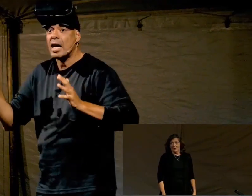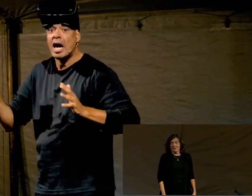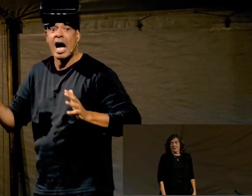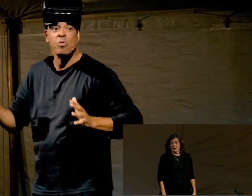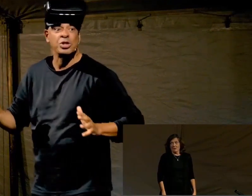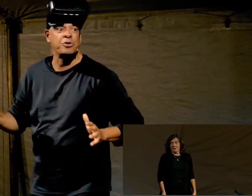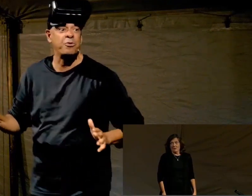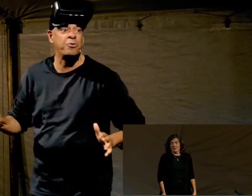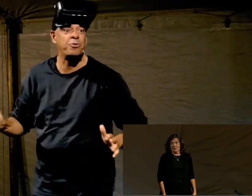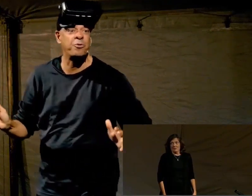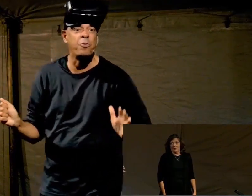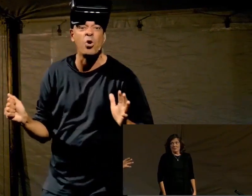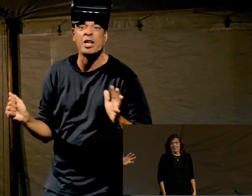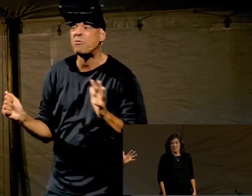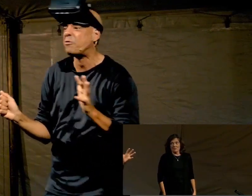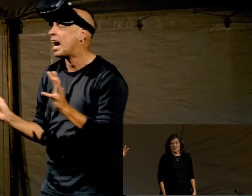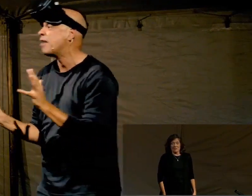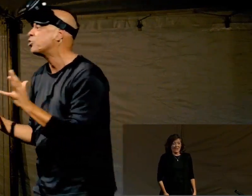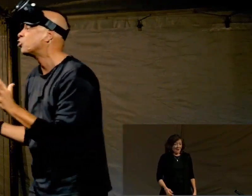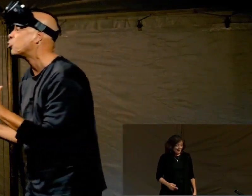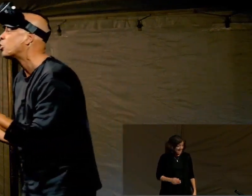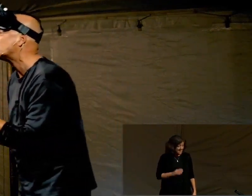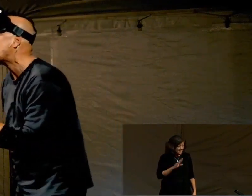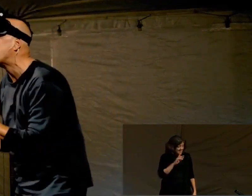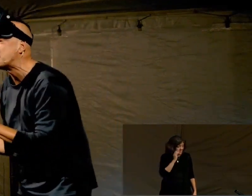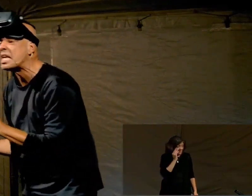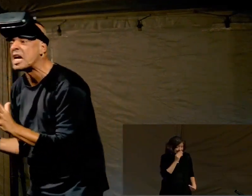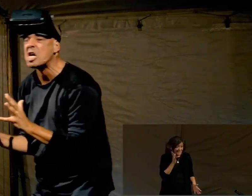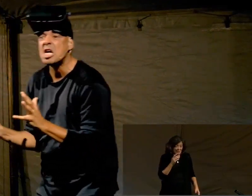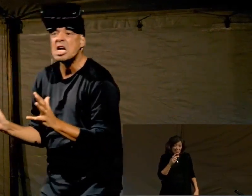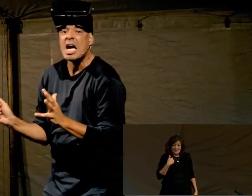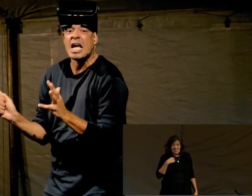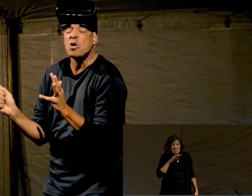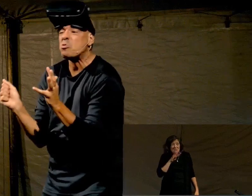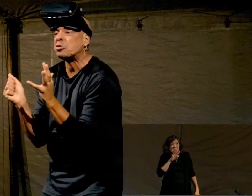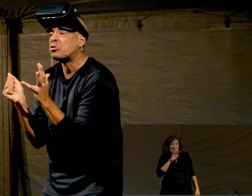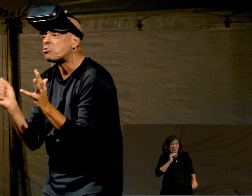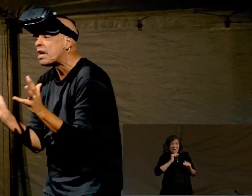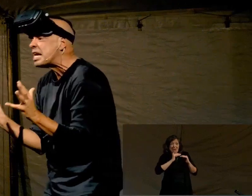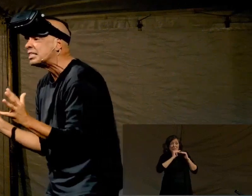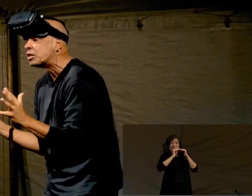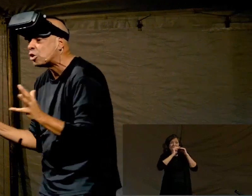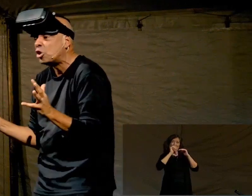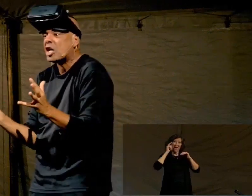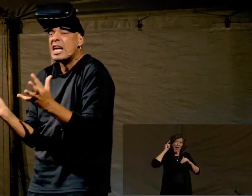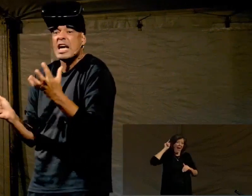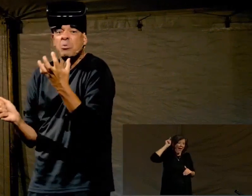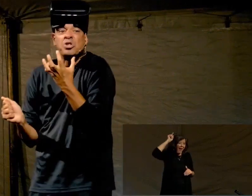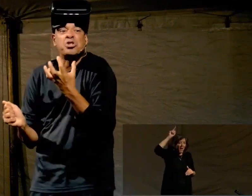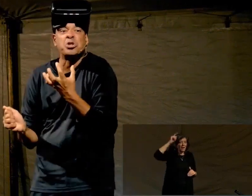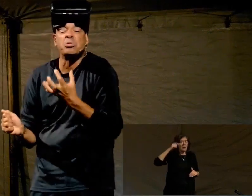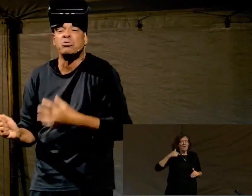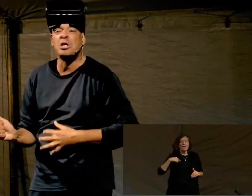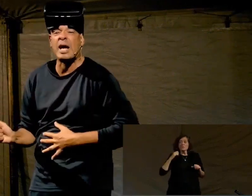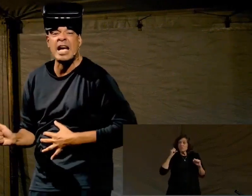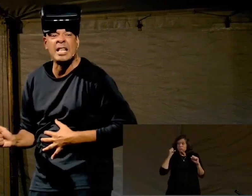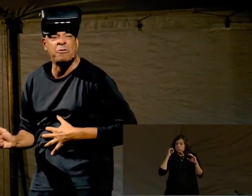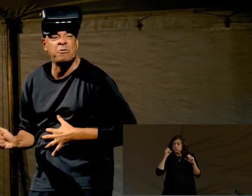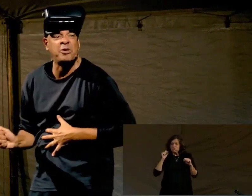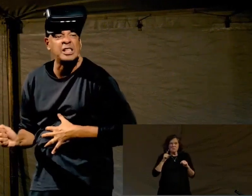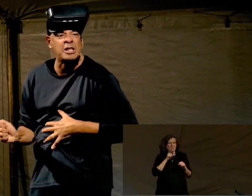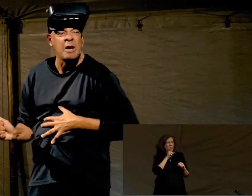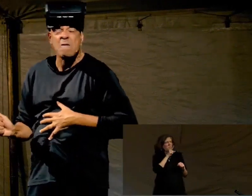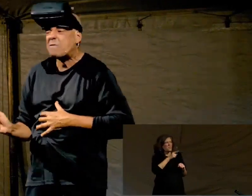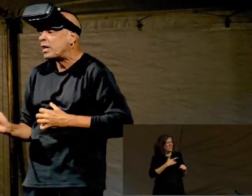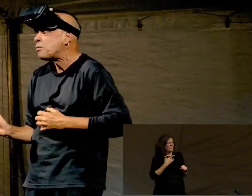I mean, I was 45 stories up in the air, and it was crazy to look. It was so real. I